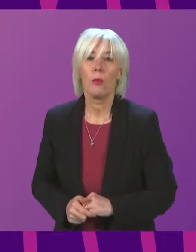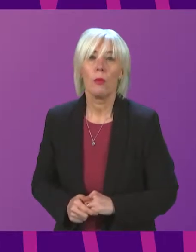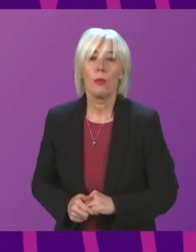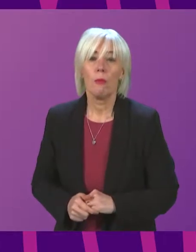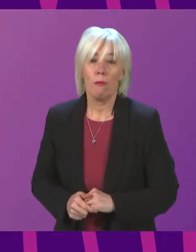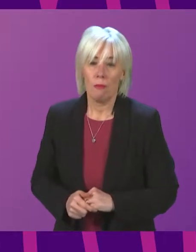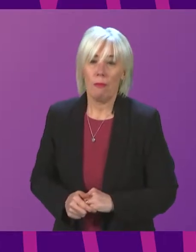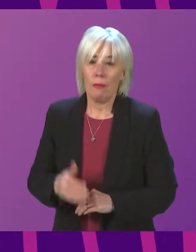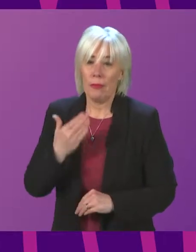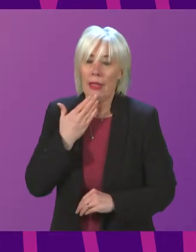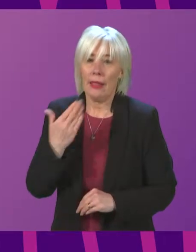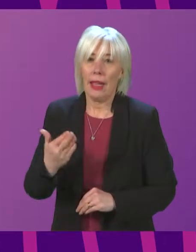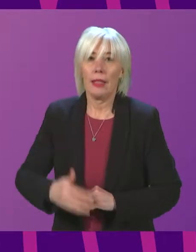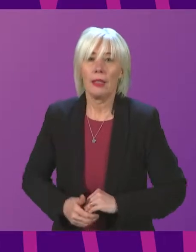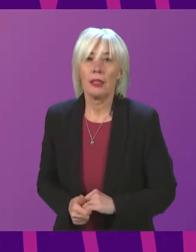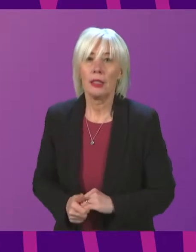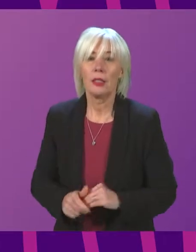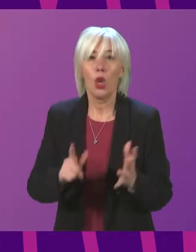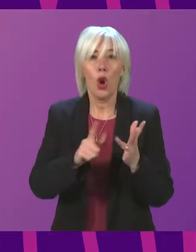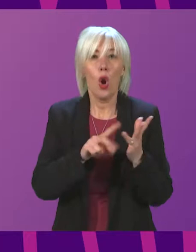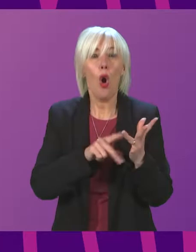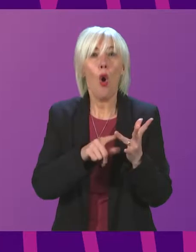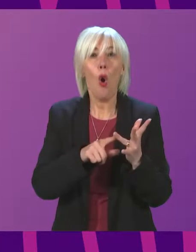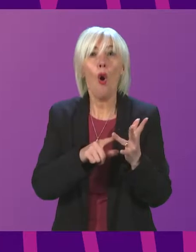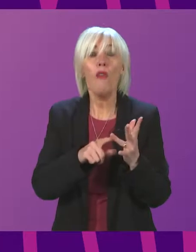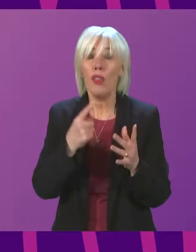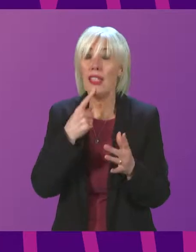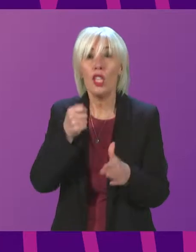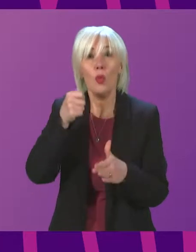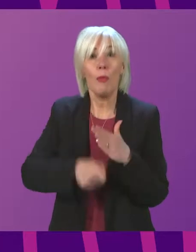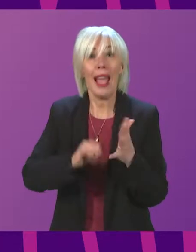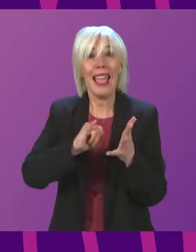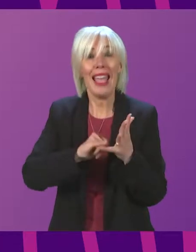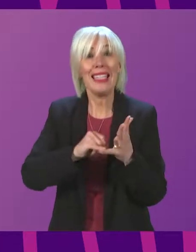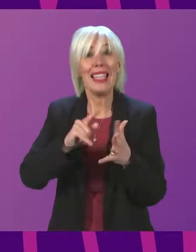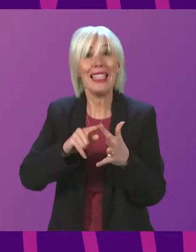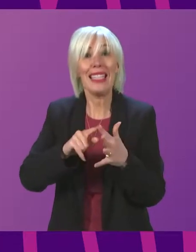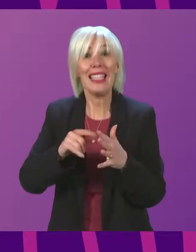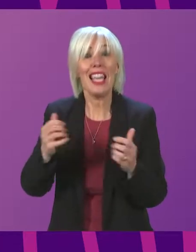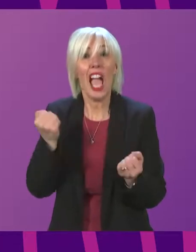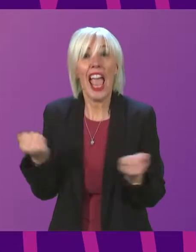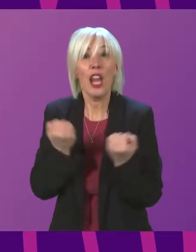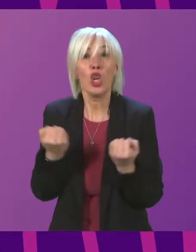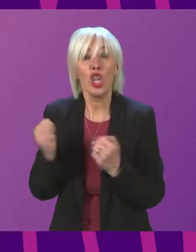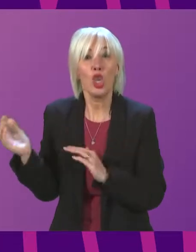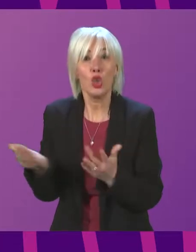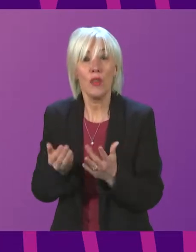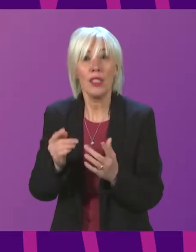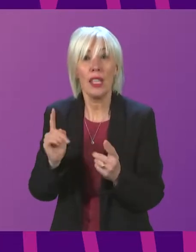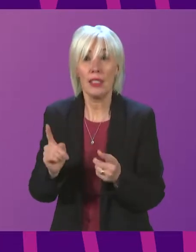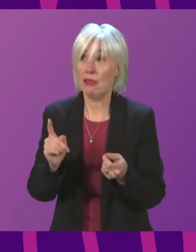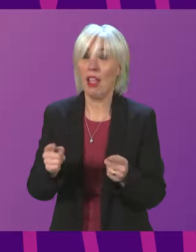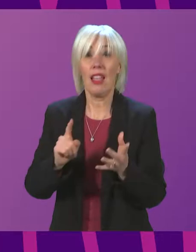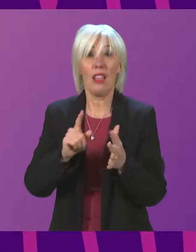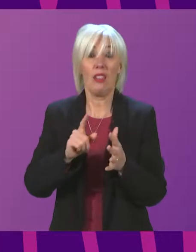Thank you, Minister. When Ovo agreed to acquire SSE Energy Services, the Ovo chief executive and founder Stephen